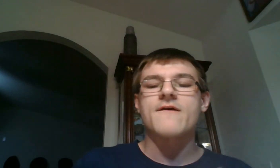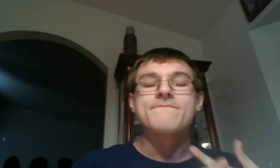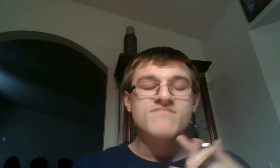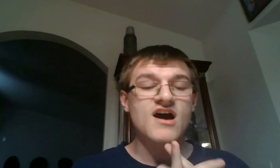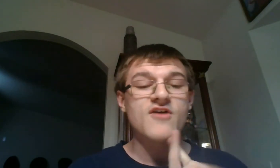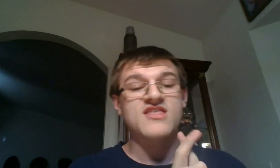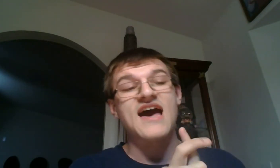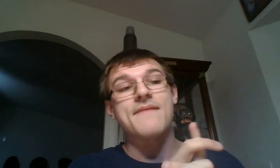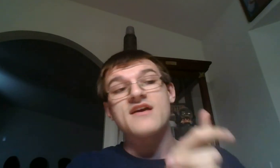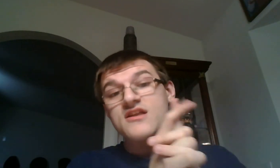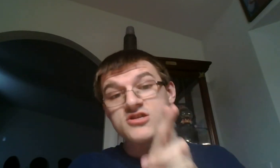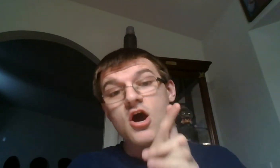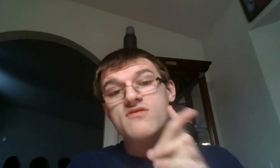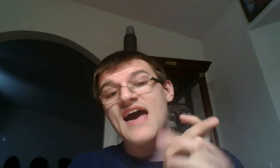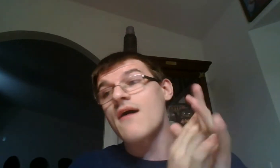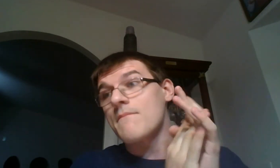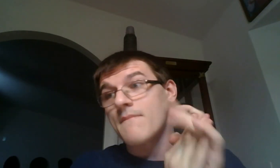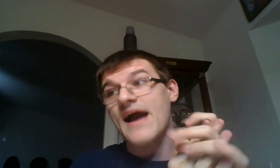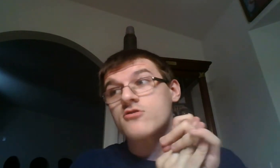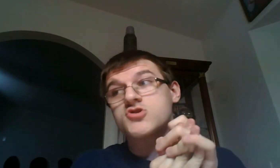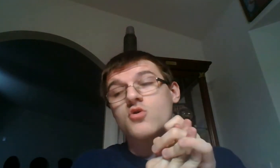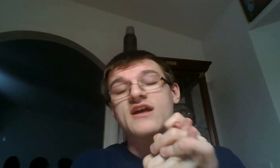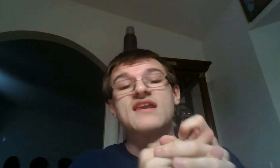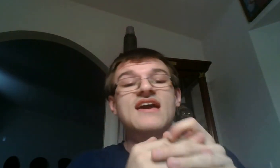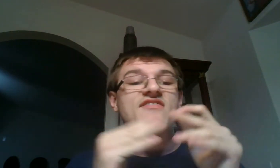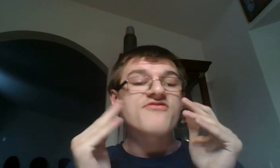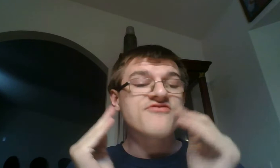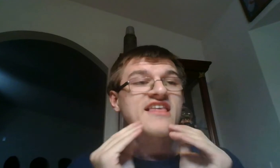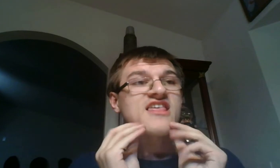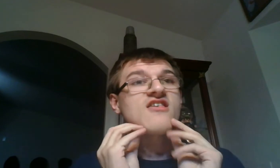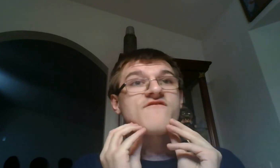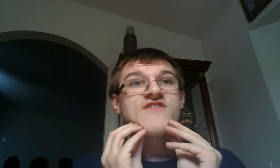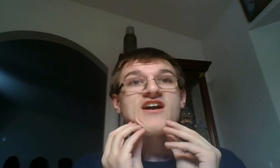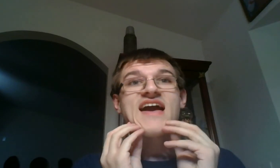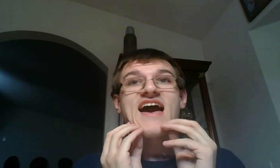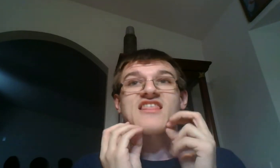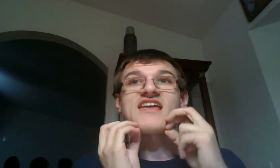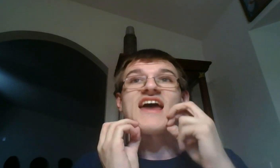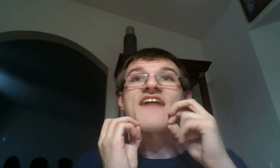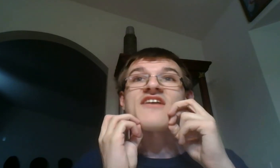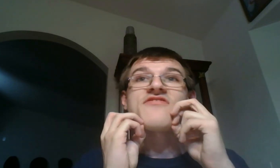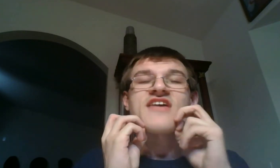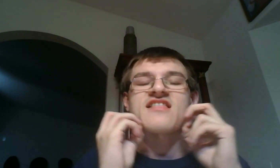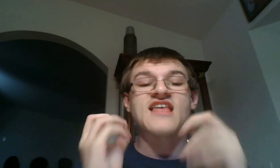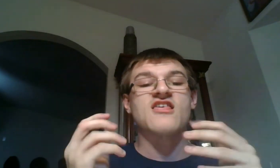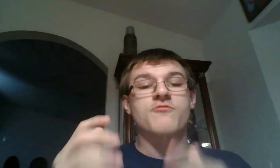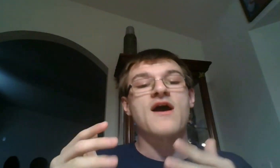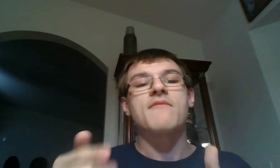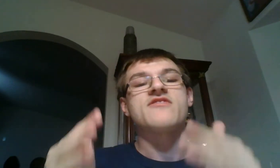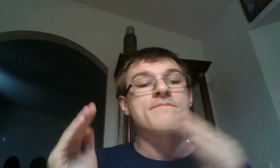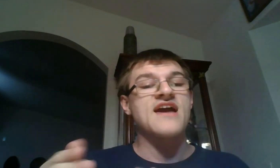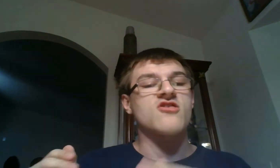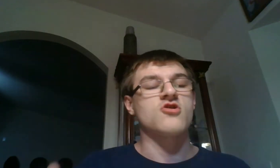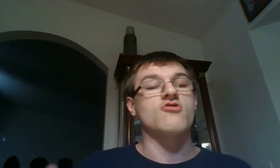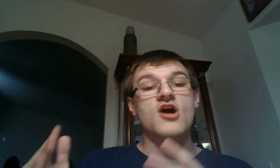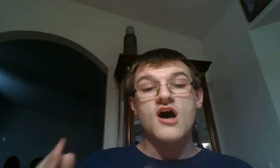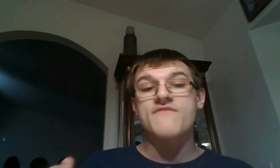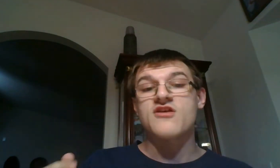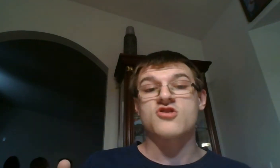of all time, no doubt, Michael Jordan. This is very excellent. I think that this is probably the biggest news of this year